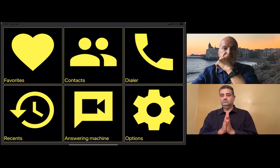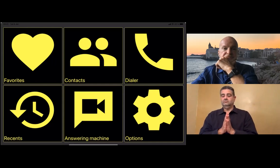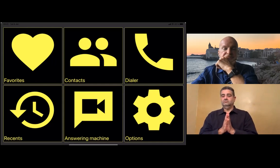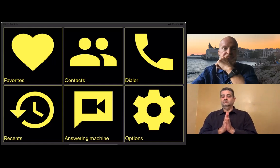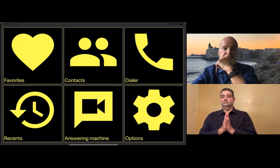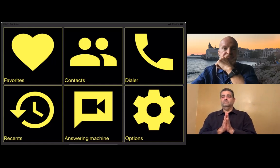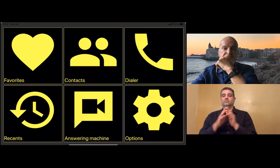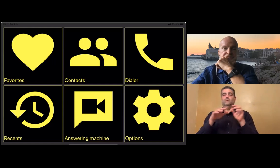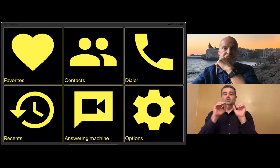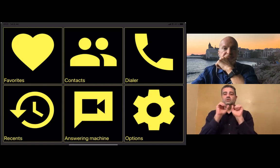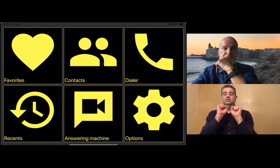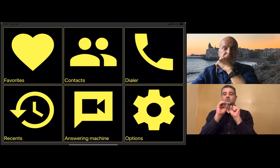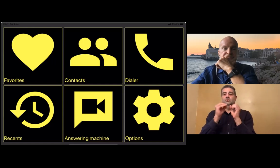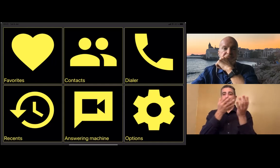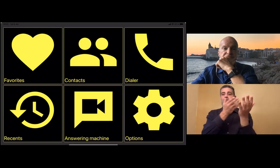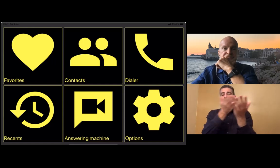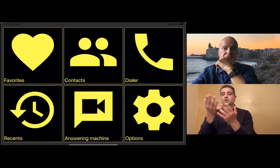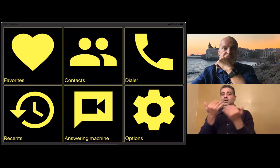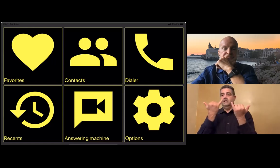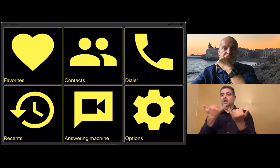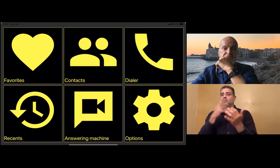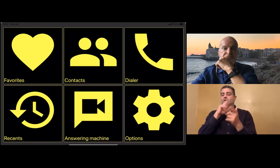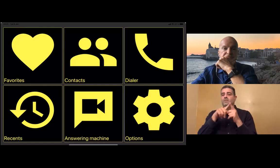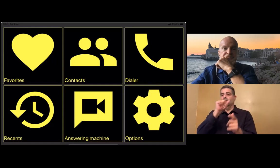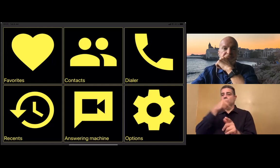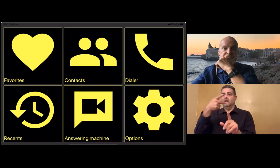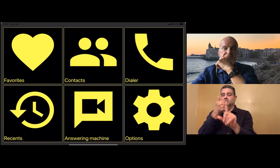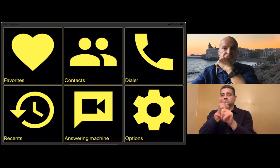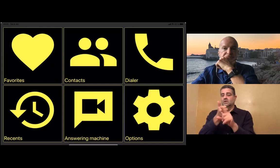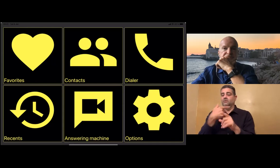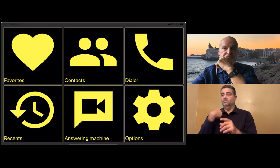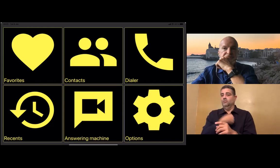in its design and easy to learn.